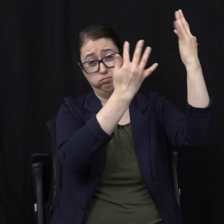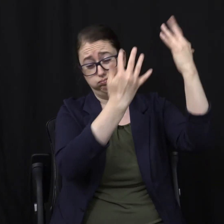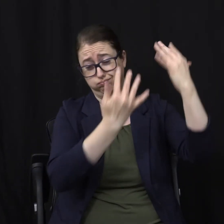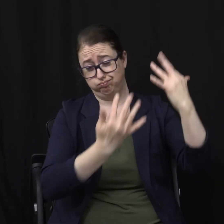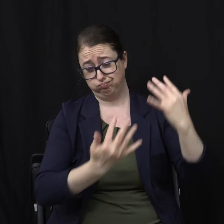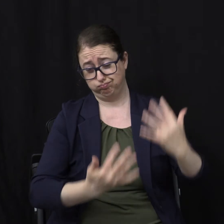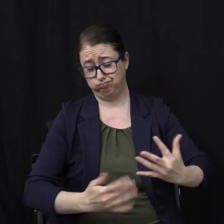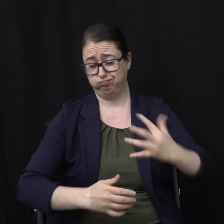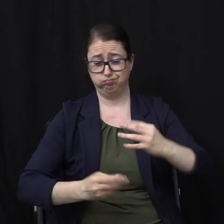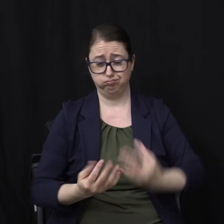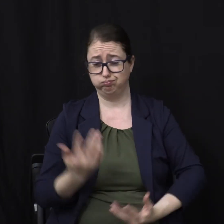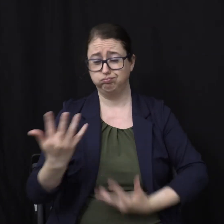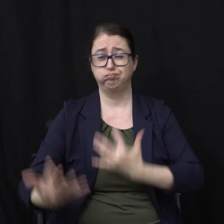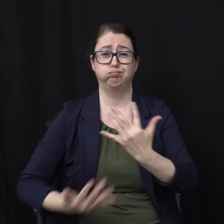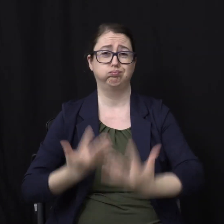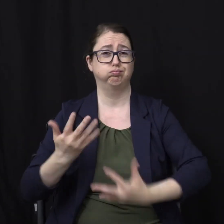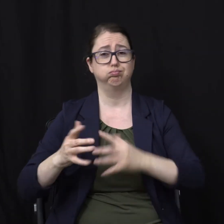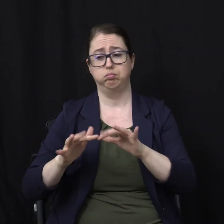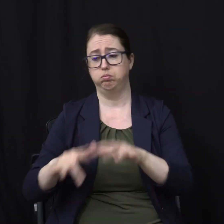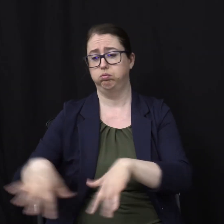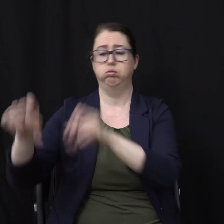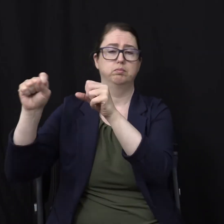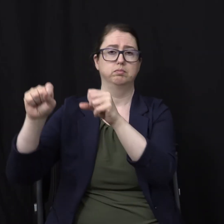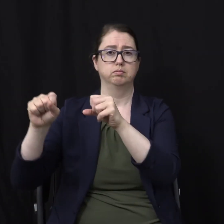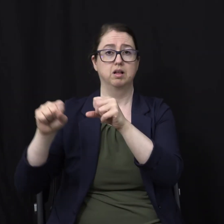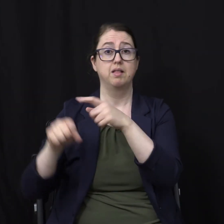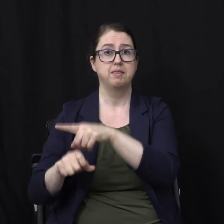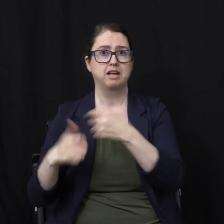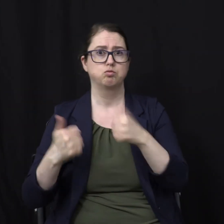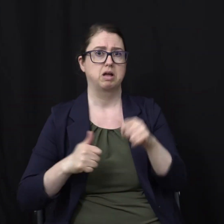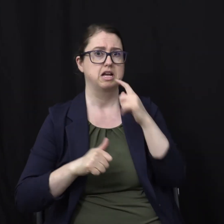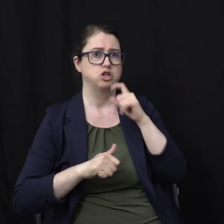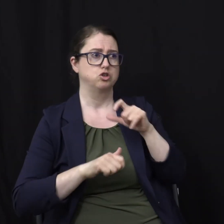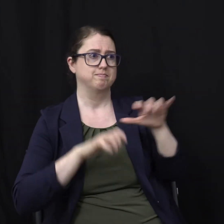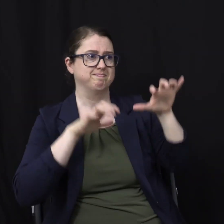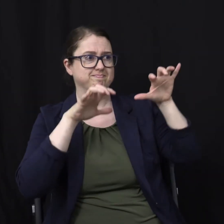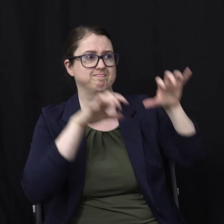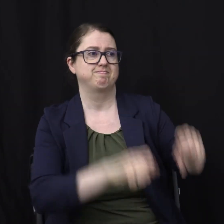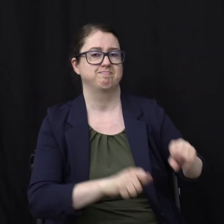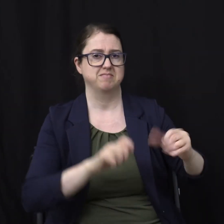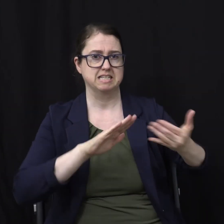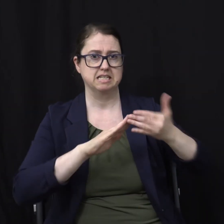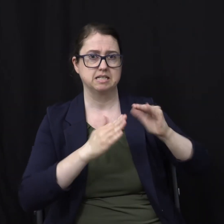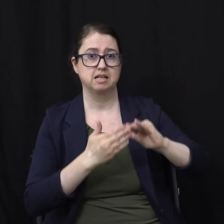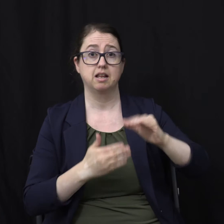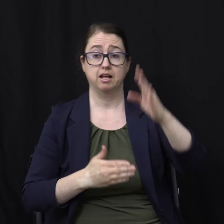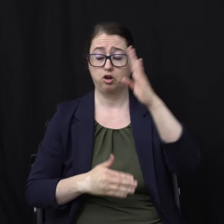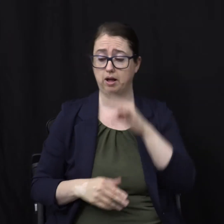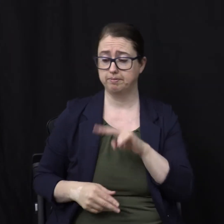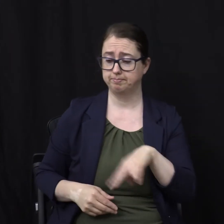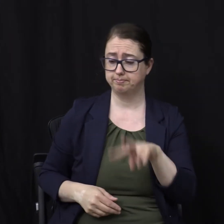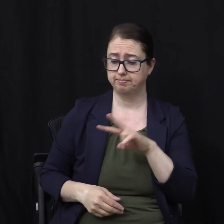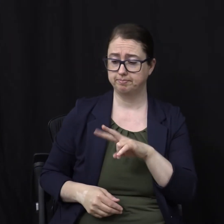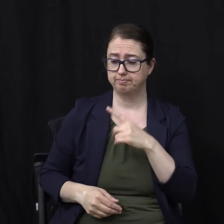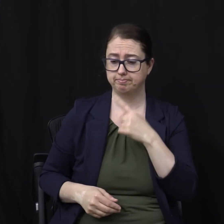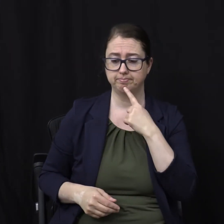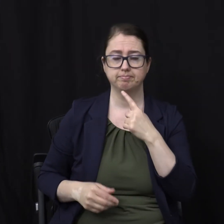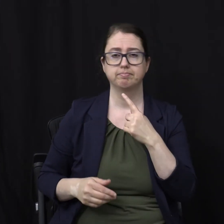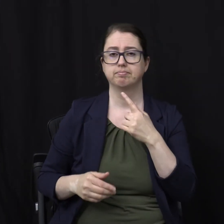And devoured them They literally tried To attack the city And God says Enough The weeds And the wheat Have grown to